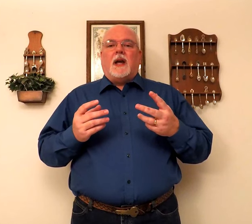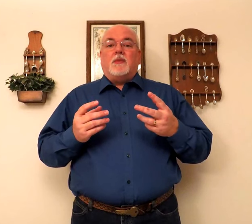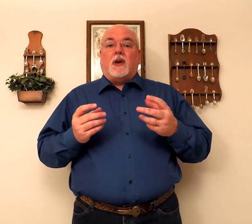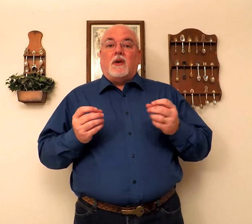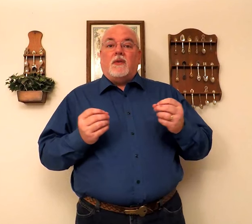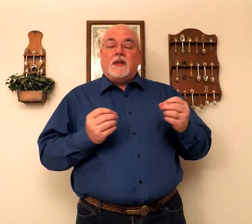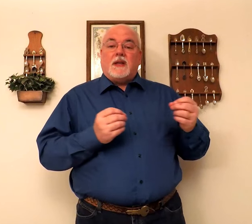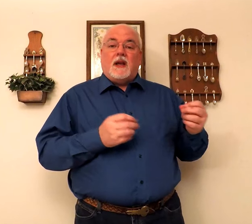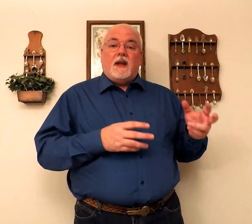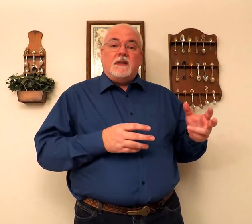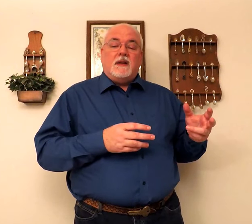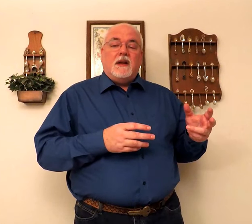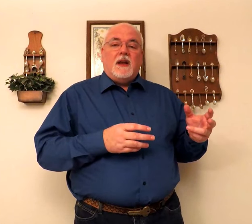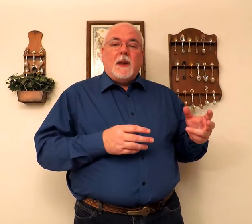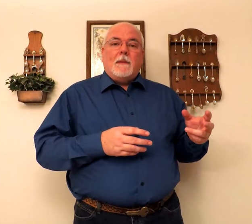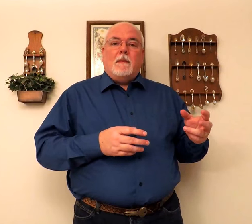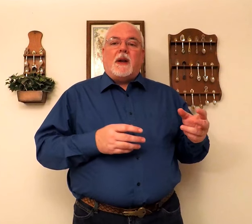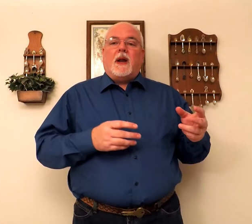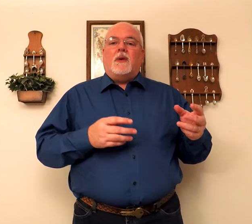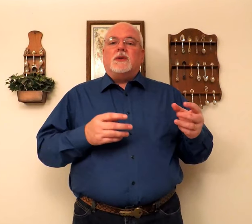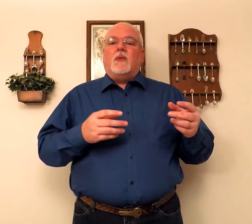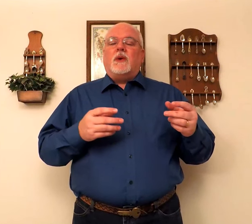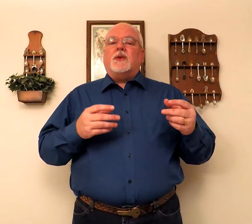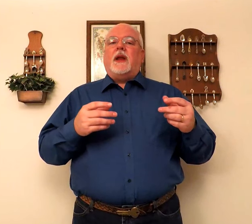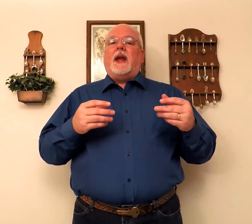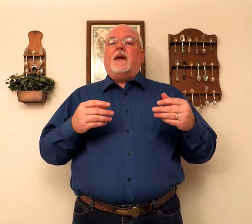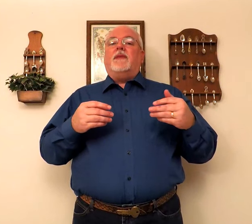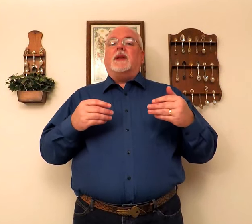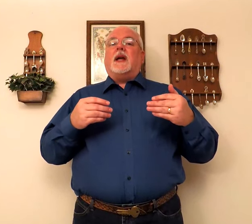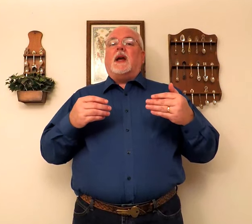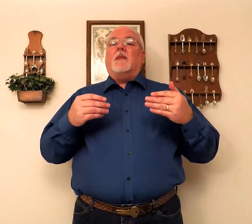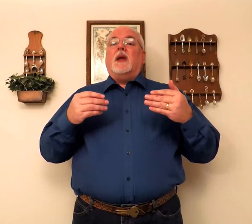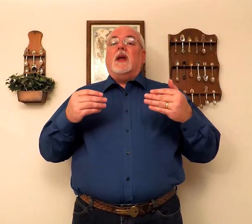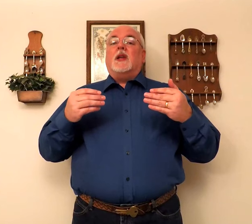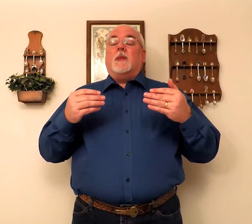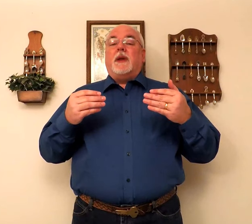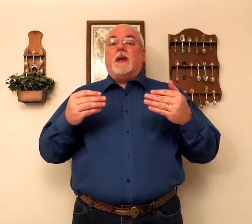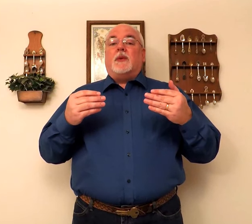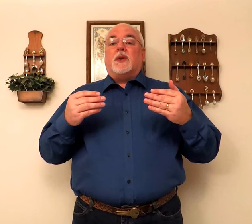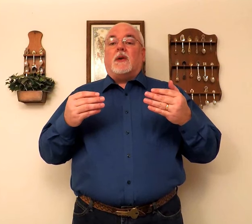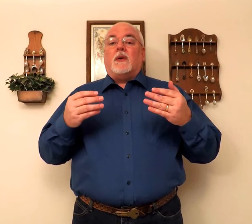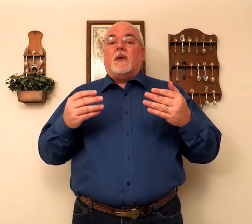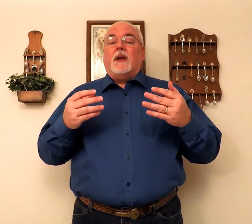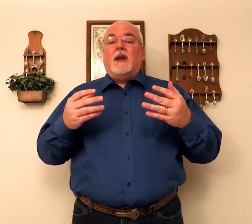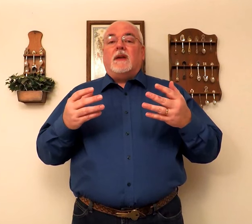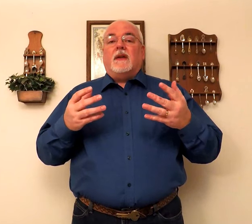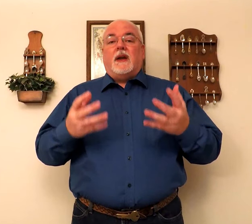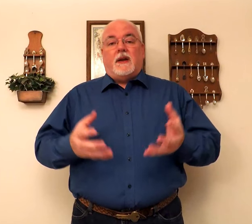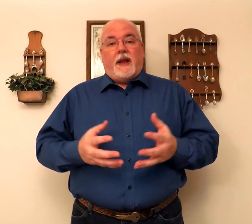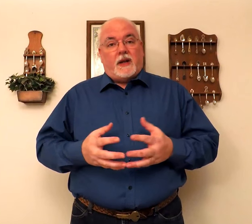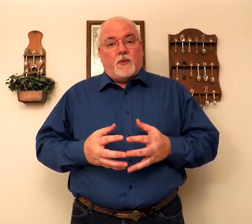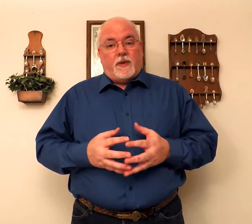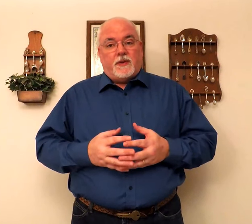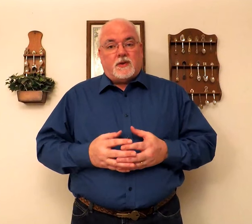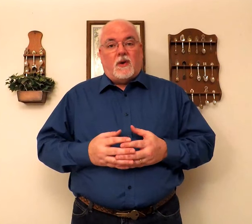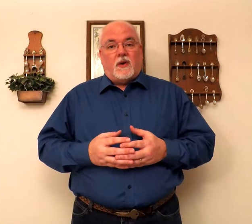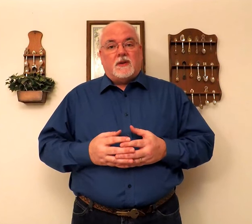time to learn the signs, but I also want you to have the time to be able to learn to connect with the songs.